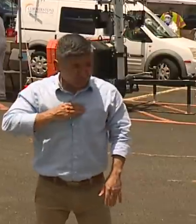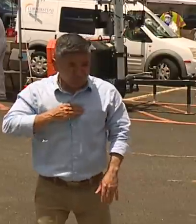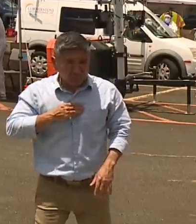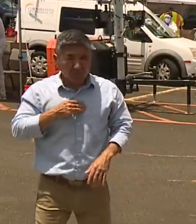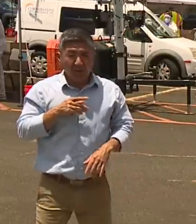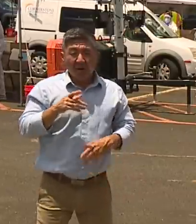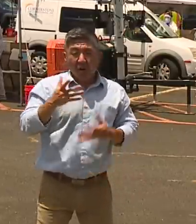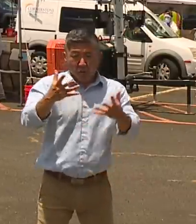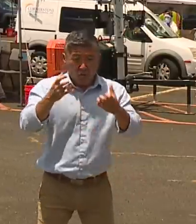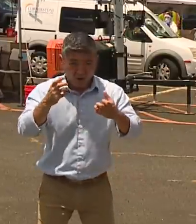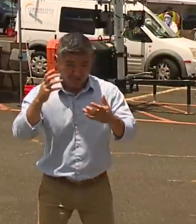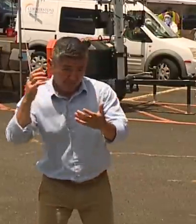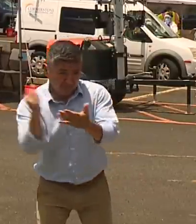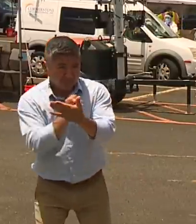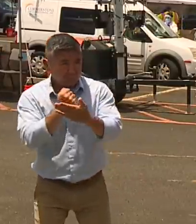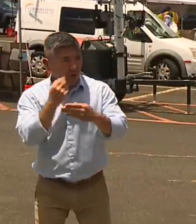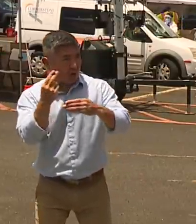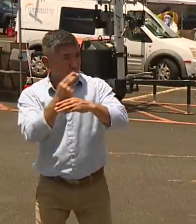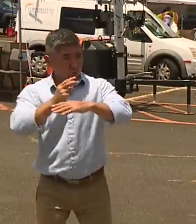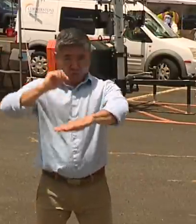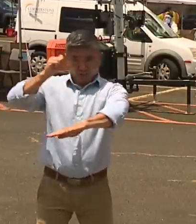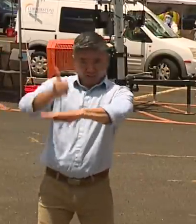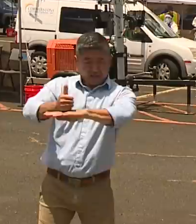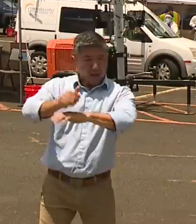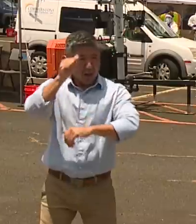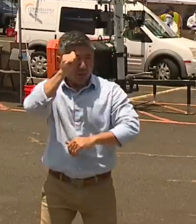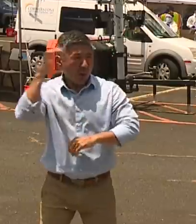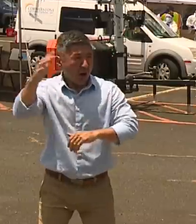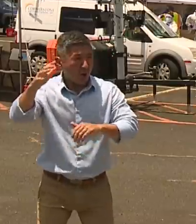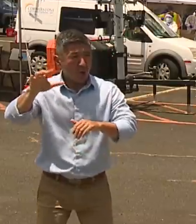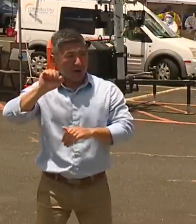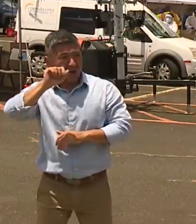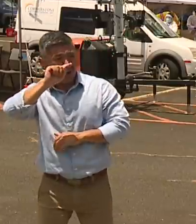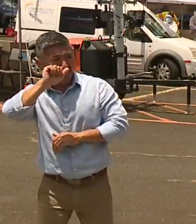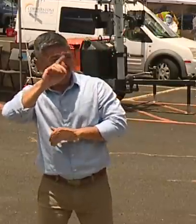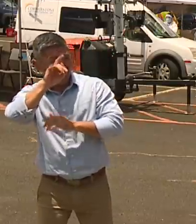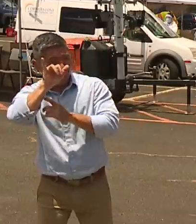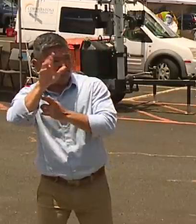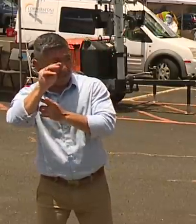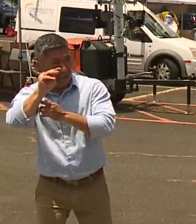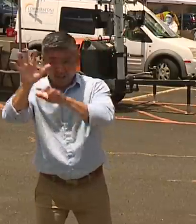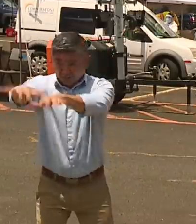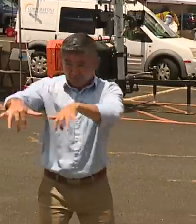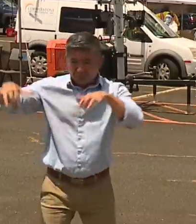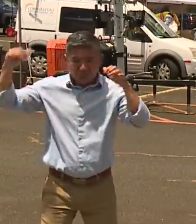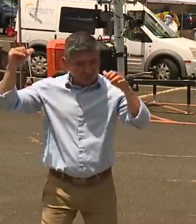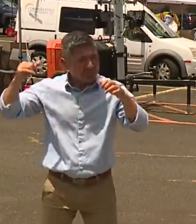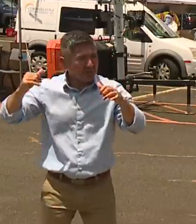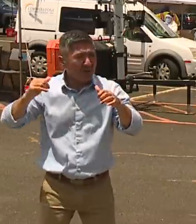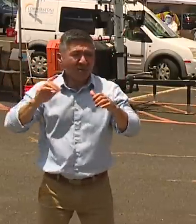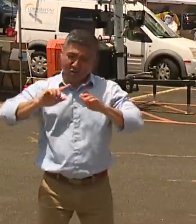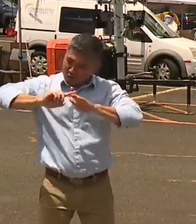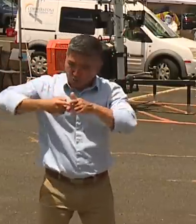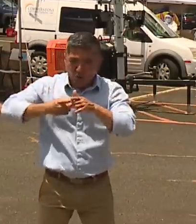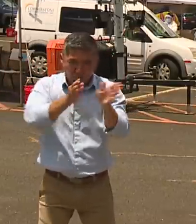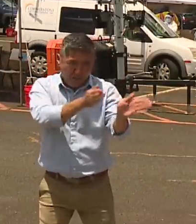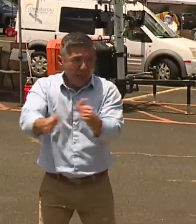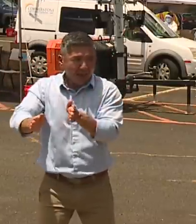12, 14 days, we'll make it available. So we're working on the logistics. That will be one of the sites, to your question.